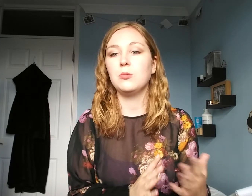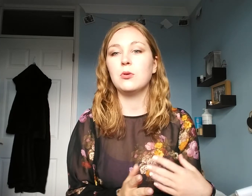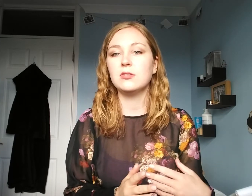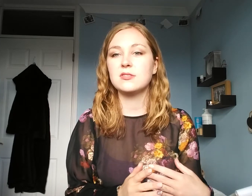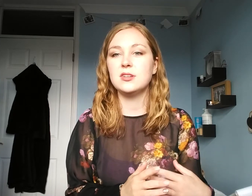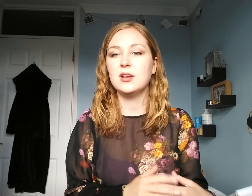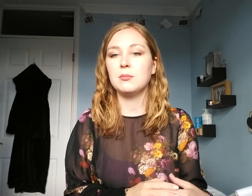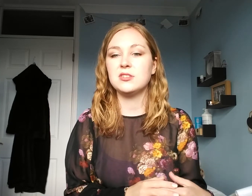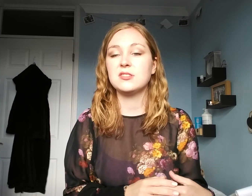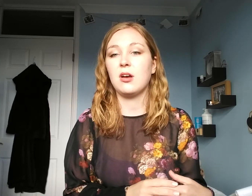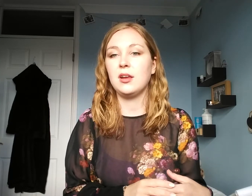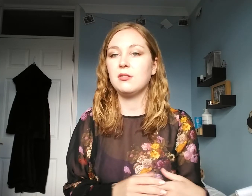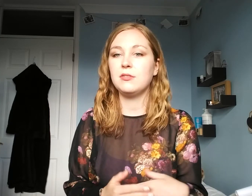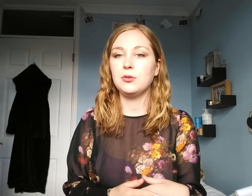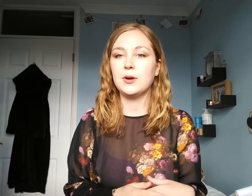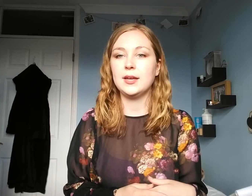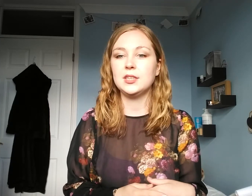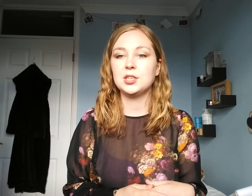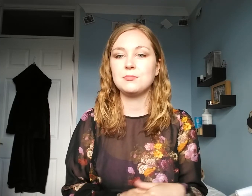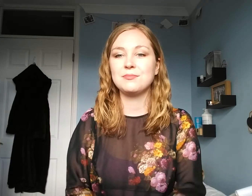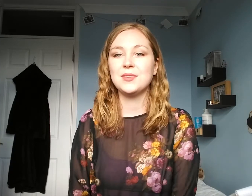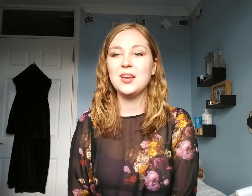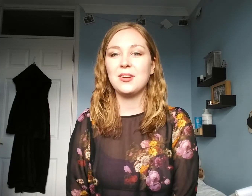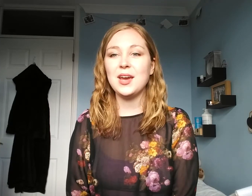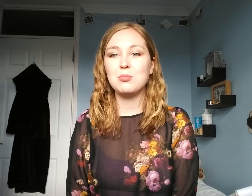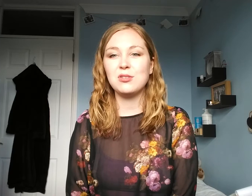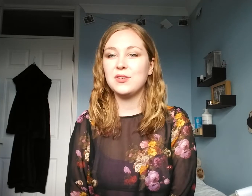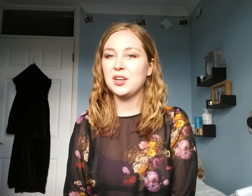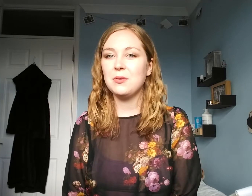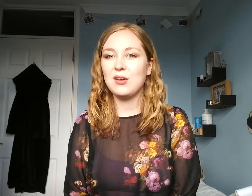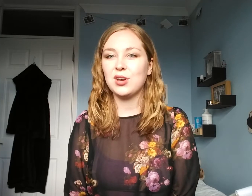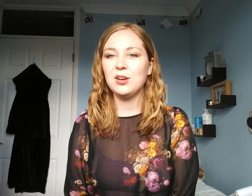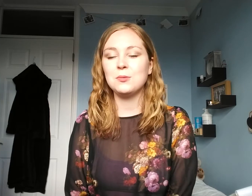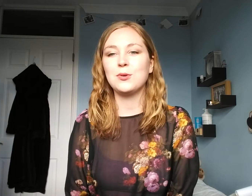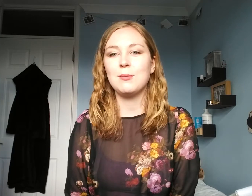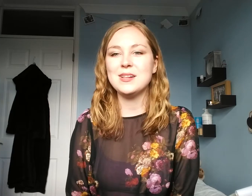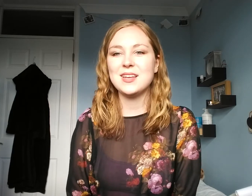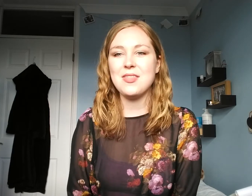what number to sign for your age. Okay, pause the video, have a go, and we'll come back together.